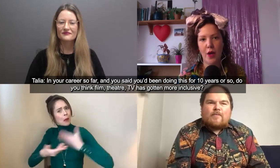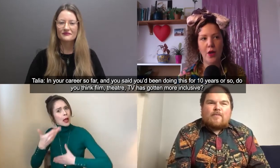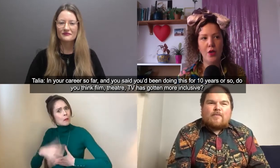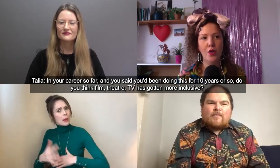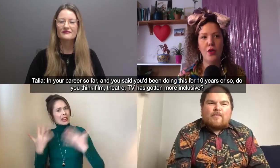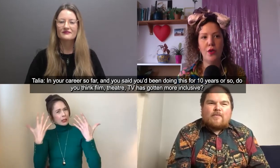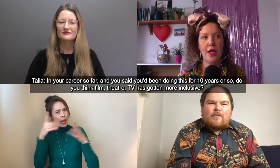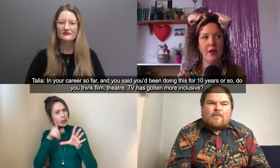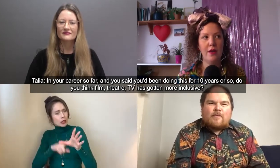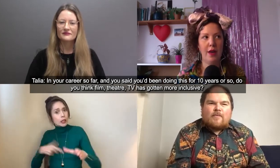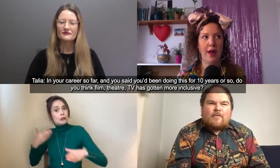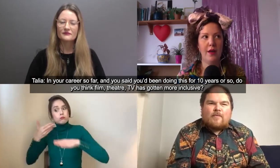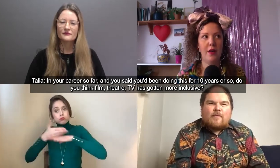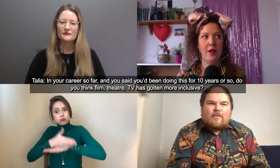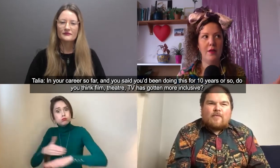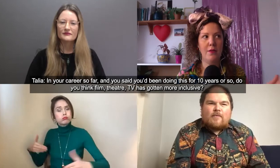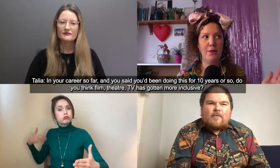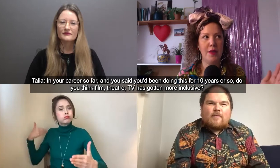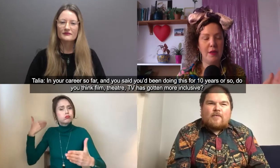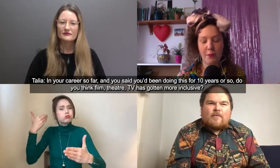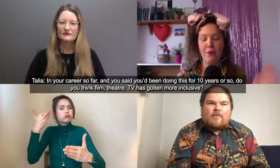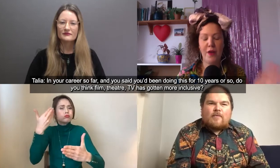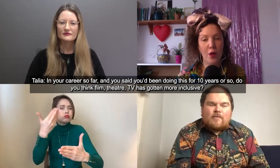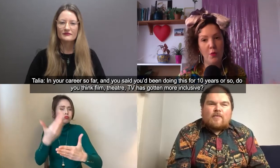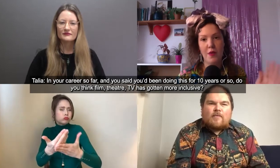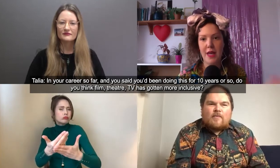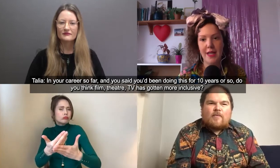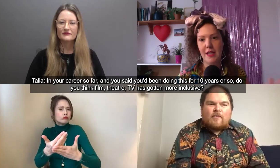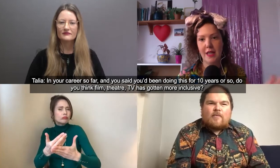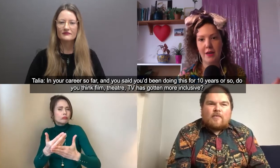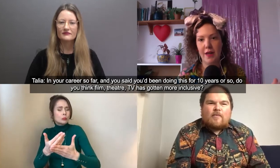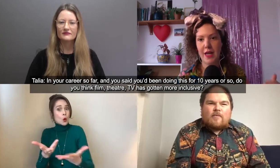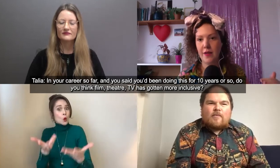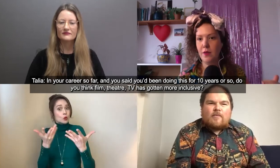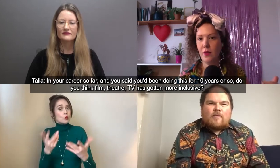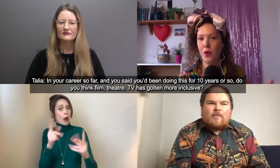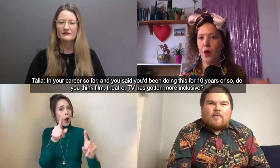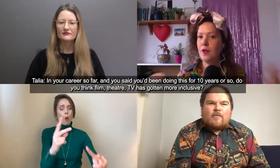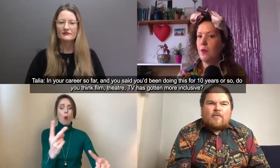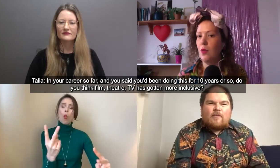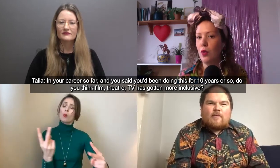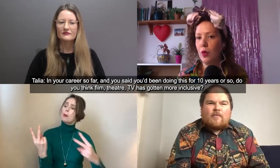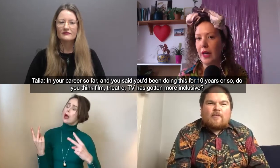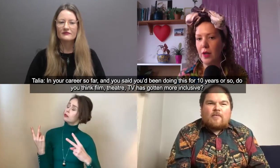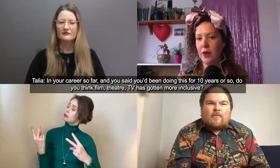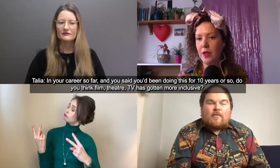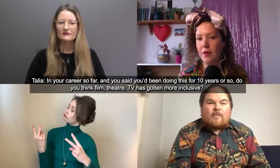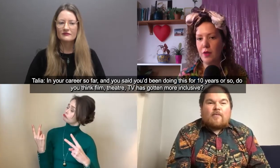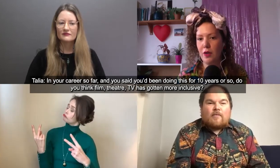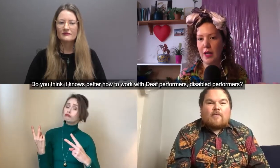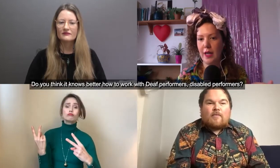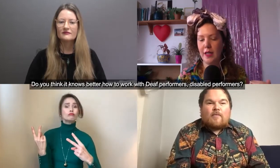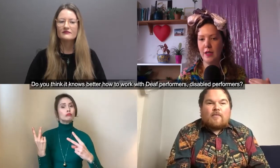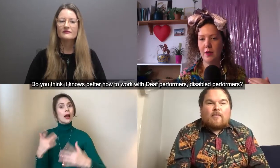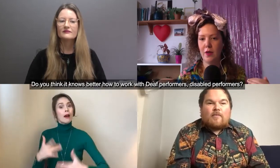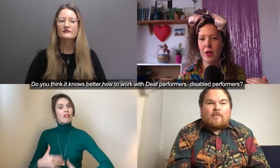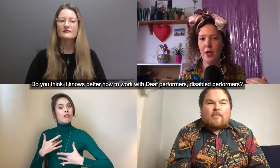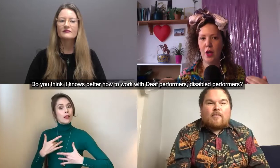do you think that the film theater tv has gotten more inclusive do you think it's it knows